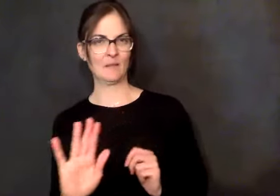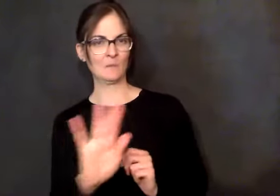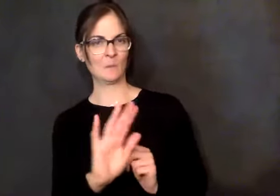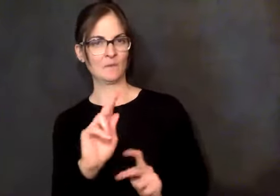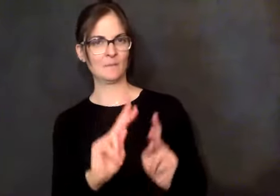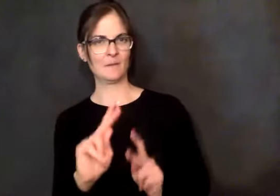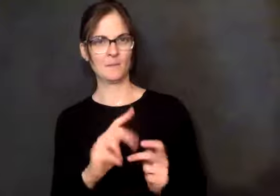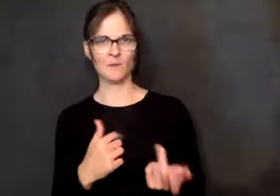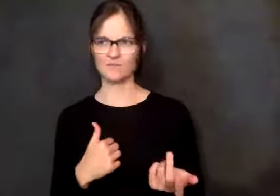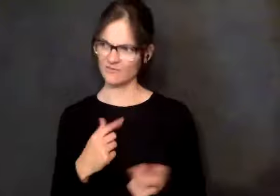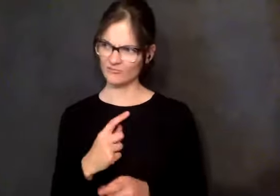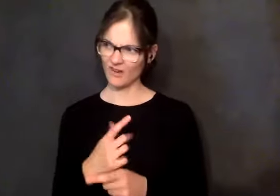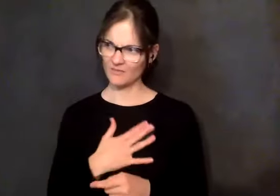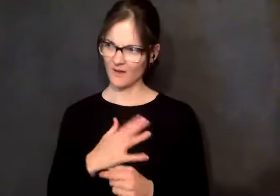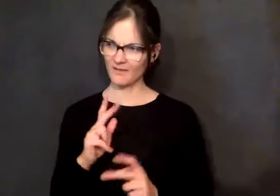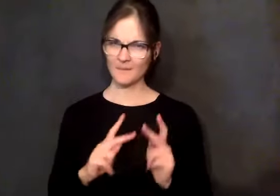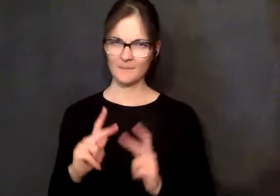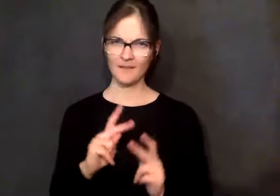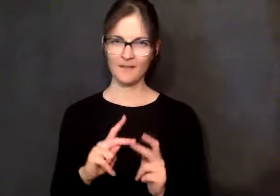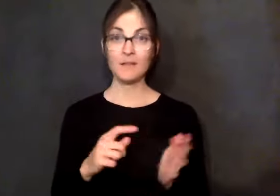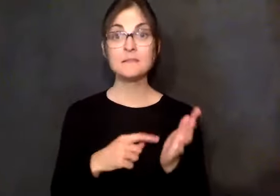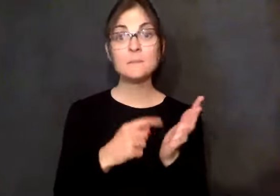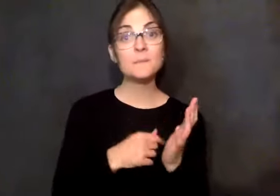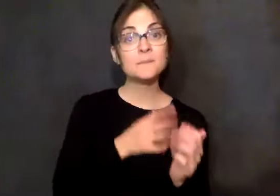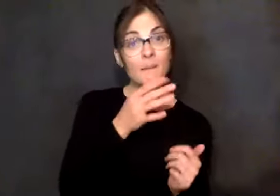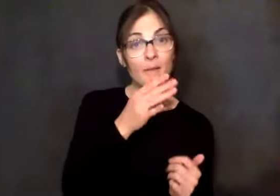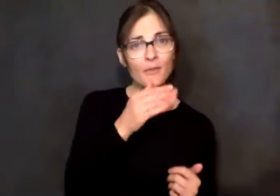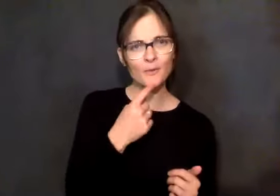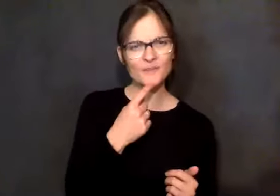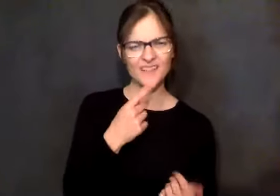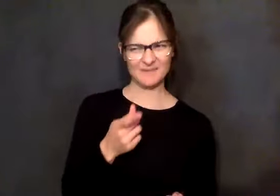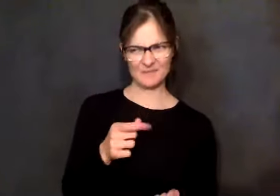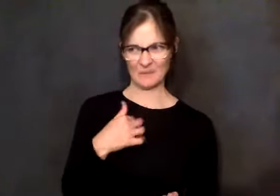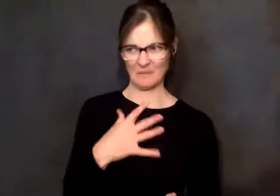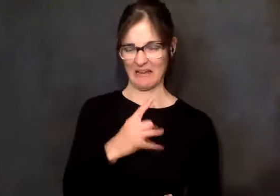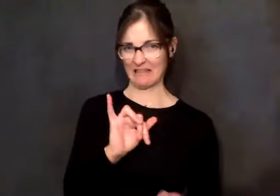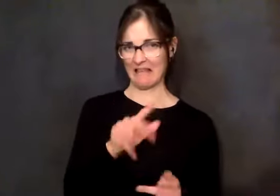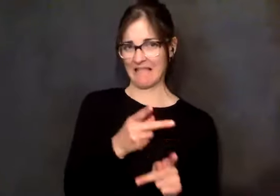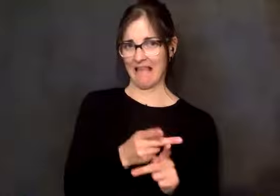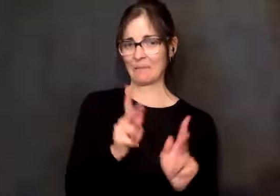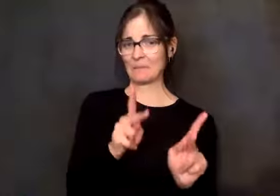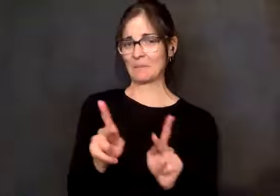of those kind of people? And I said, because I'm one of those kind of people. That's why I'm with my own people.